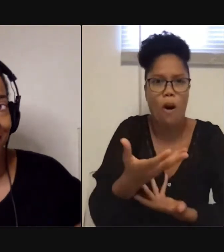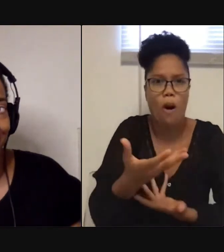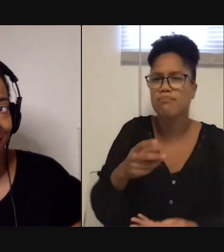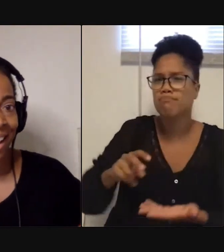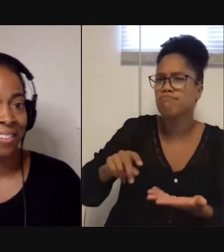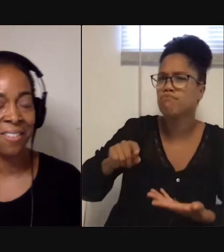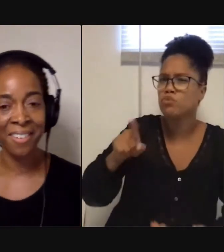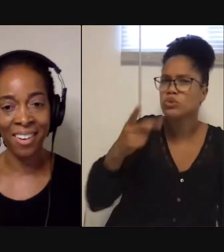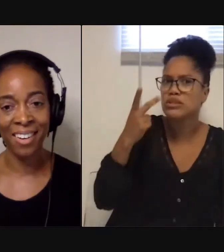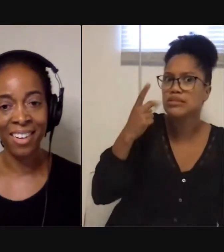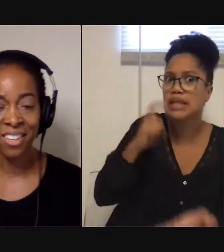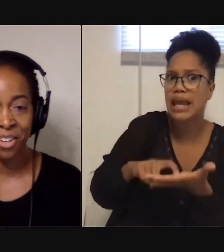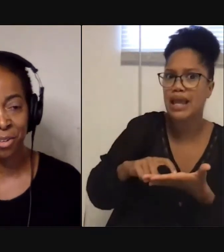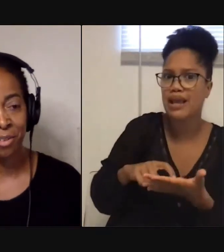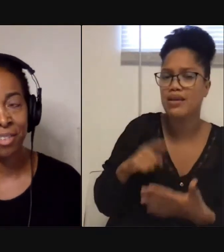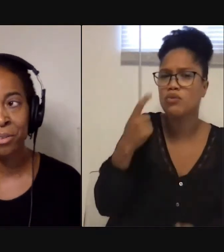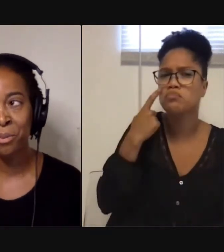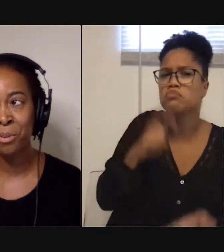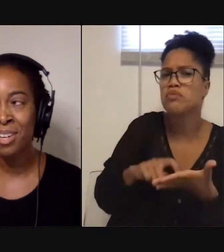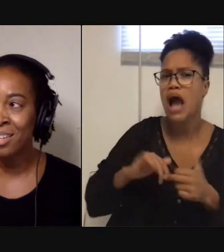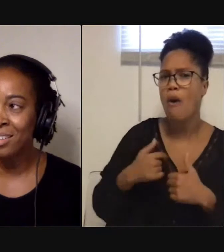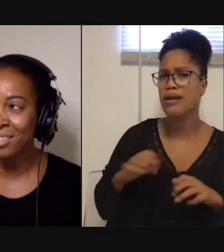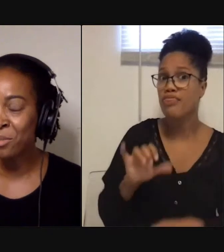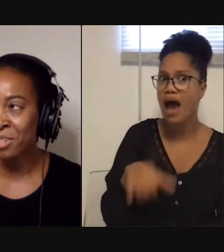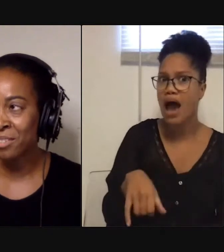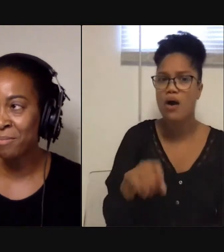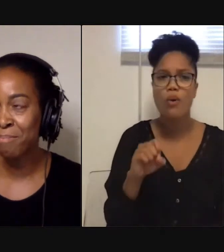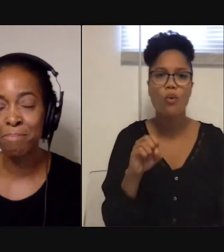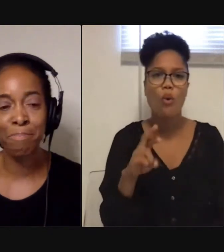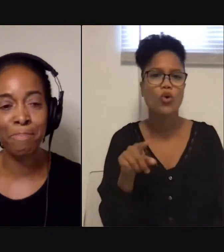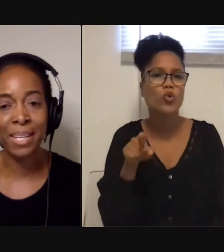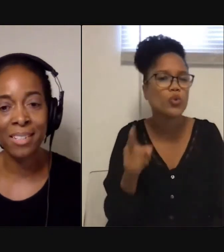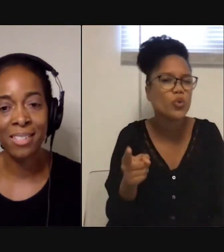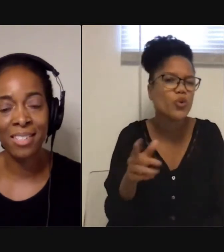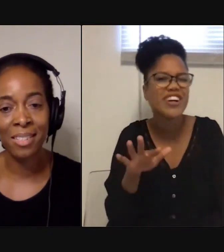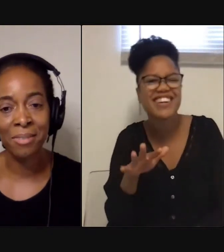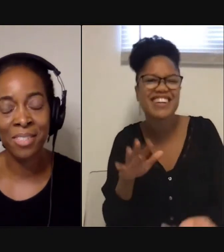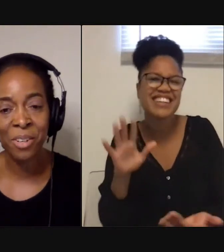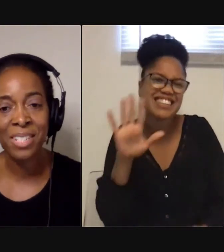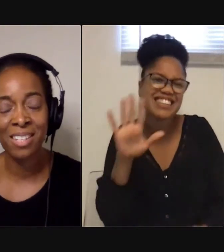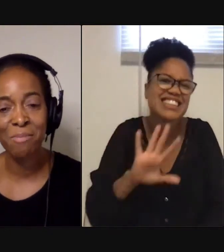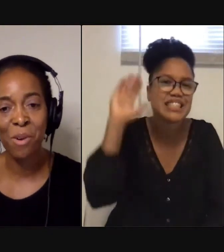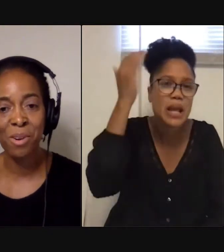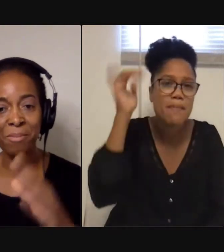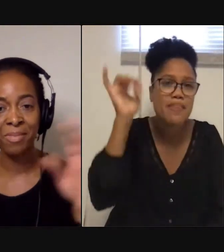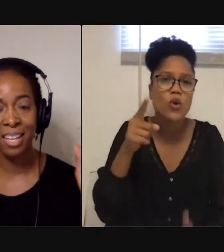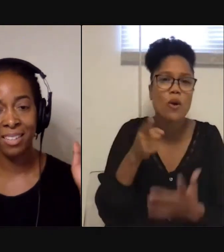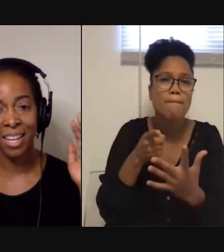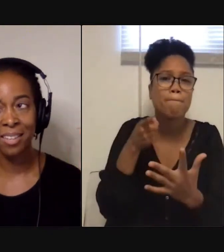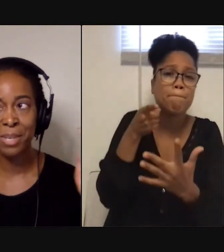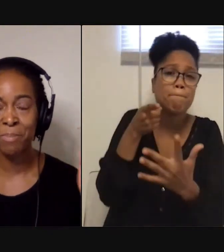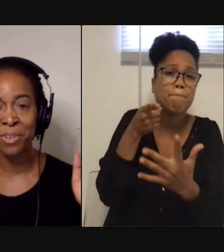how I did that? Or, you know, you sort of pierce the surface of the poem